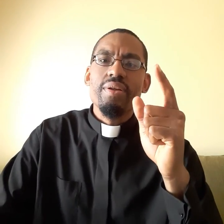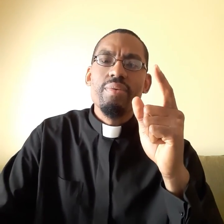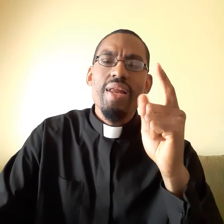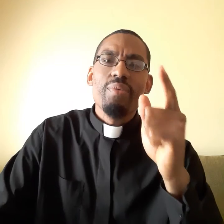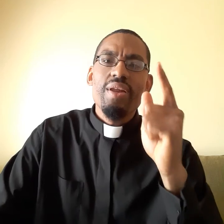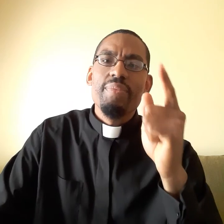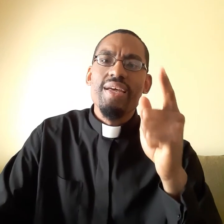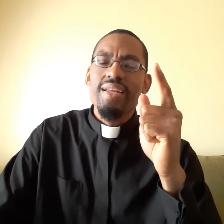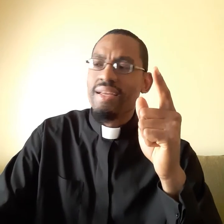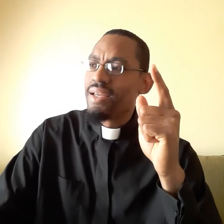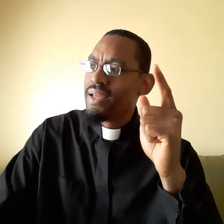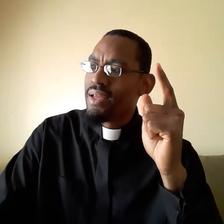You'll be like, wait a minute.